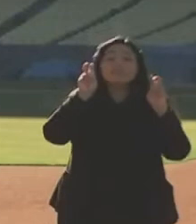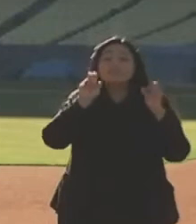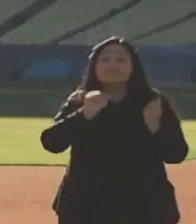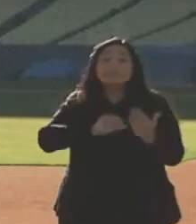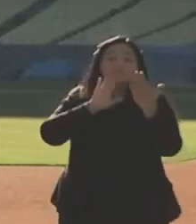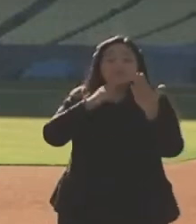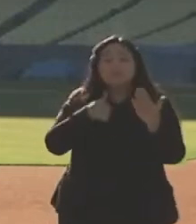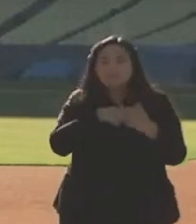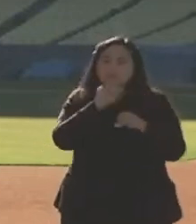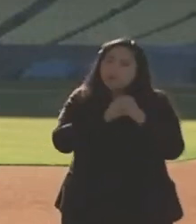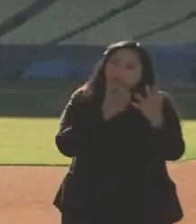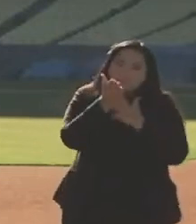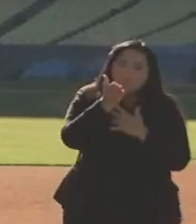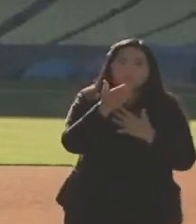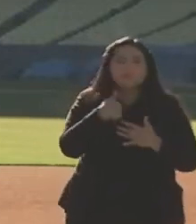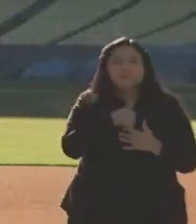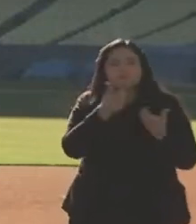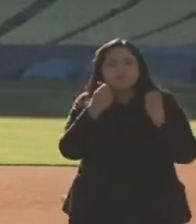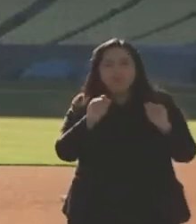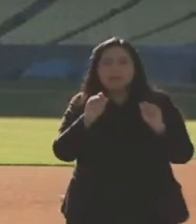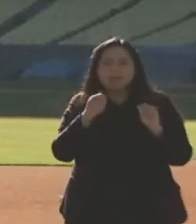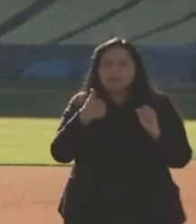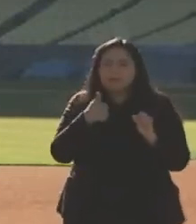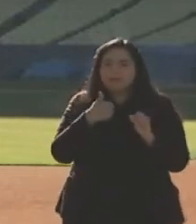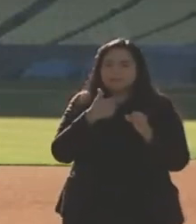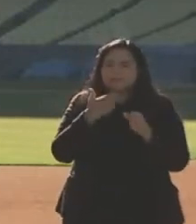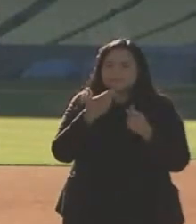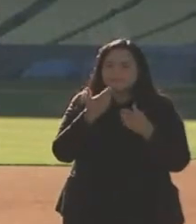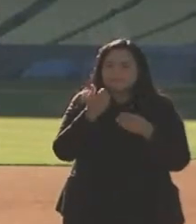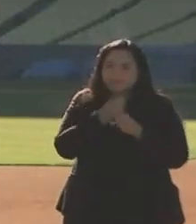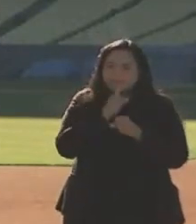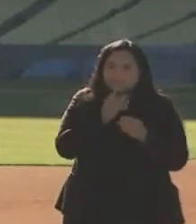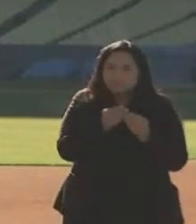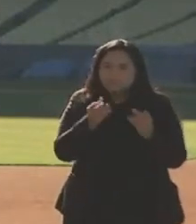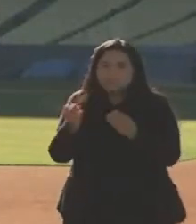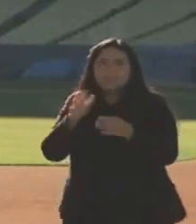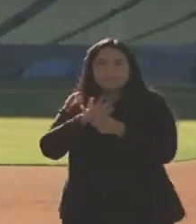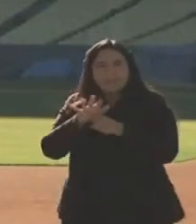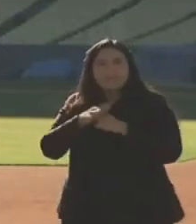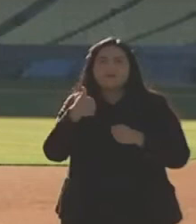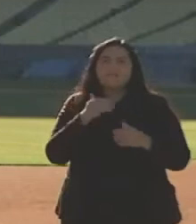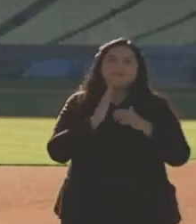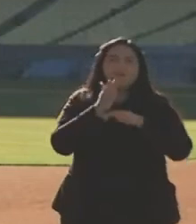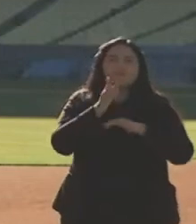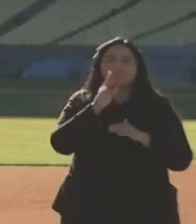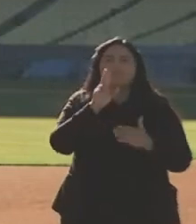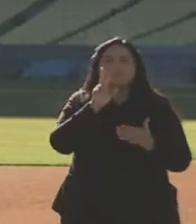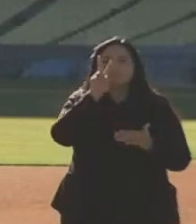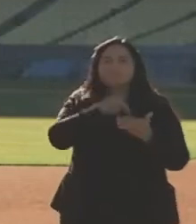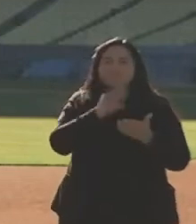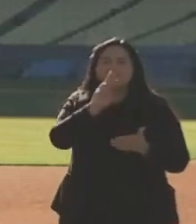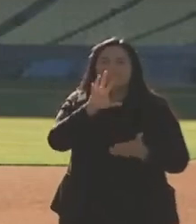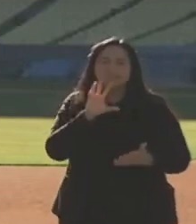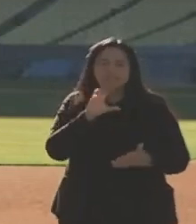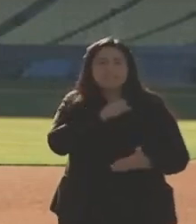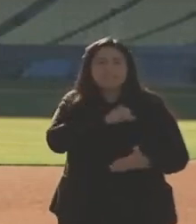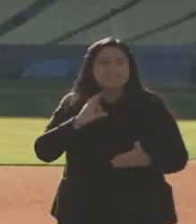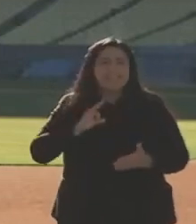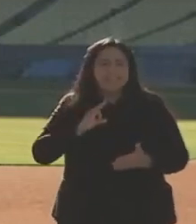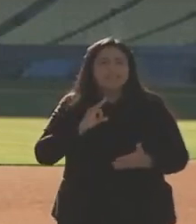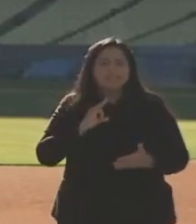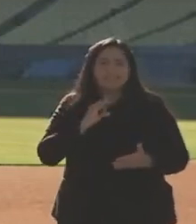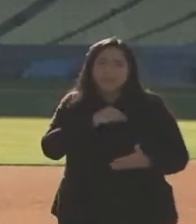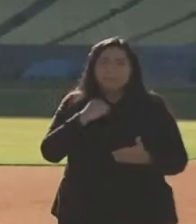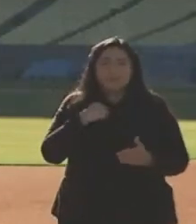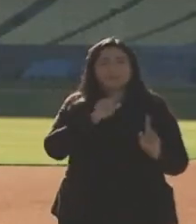resourceful. We've provided almost 2,600 staff members to the cities and counties over the last